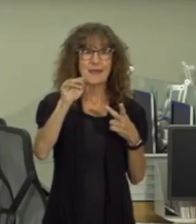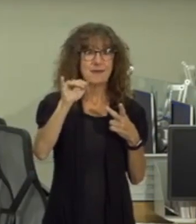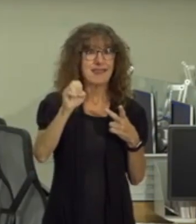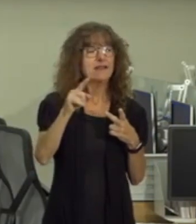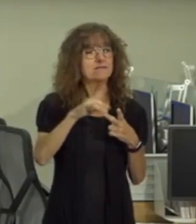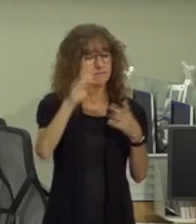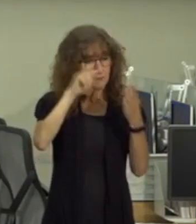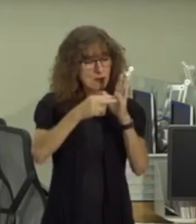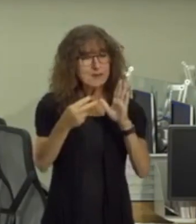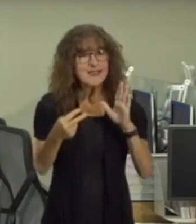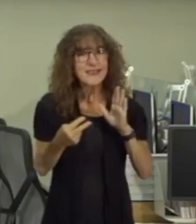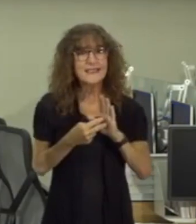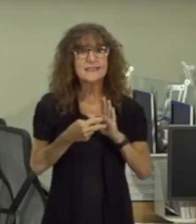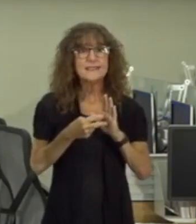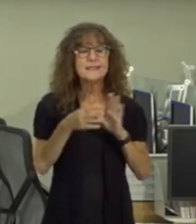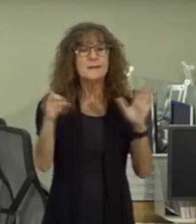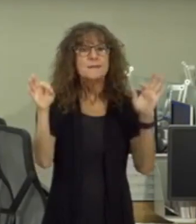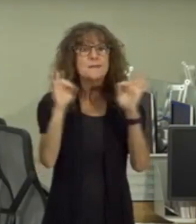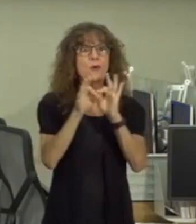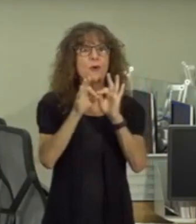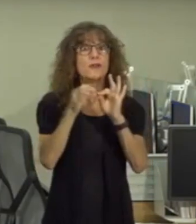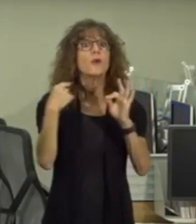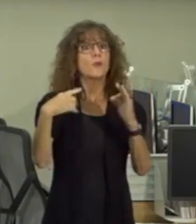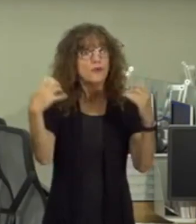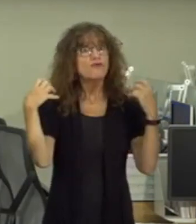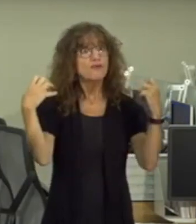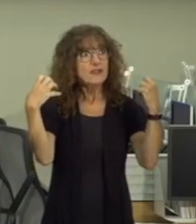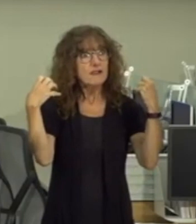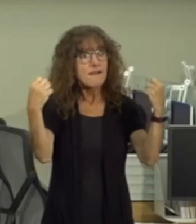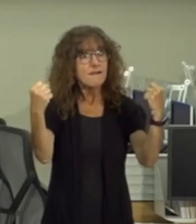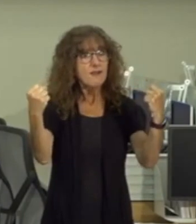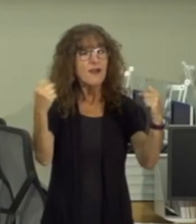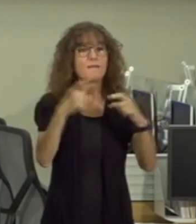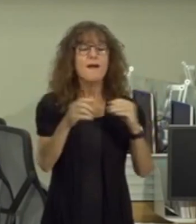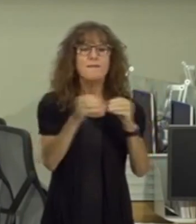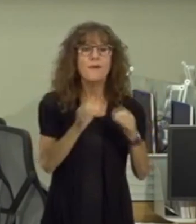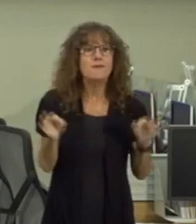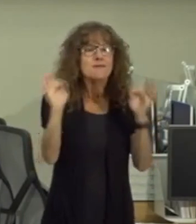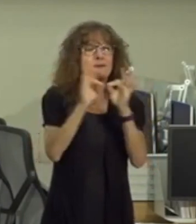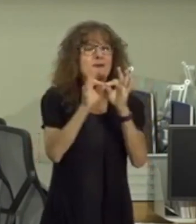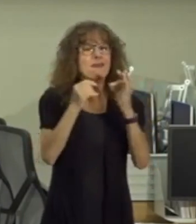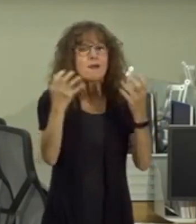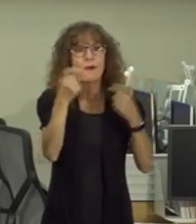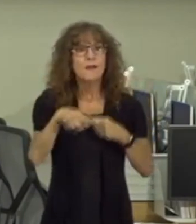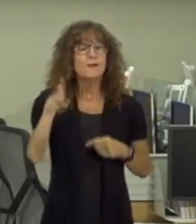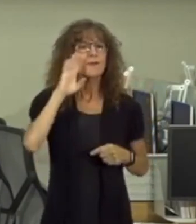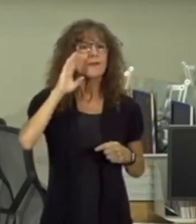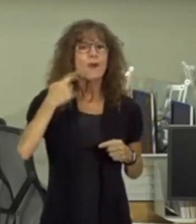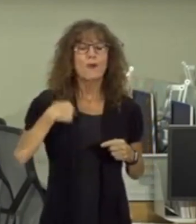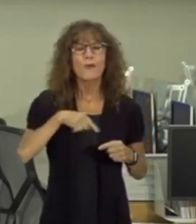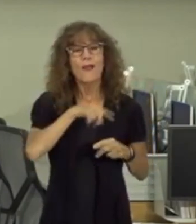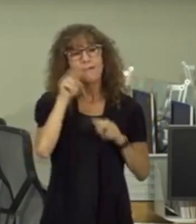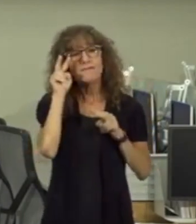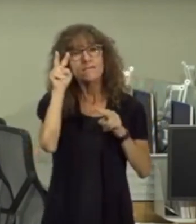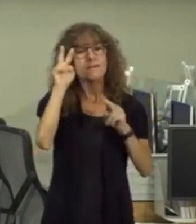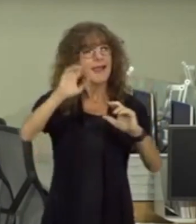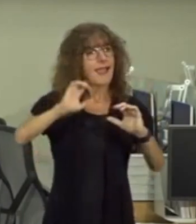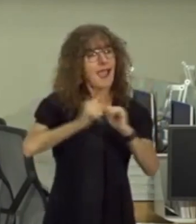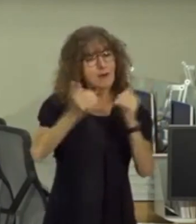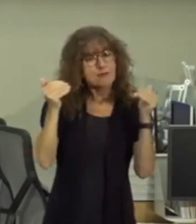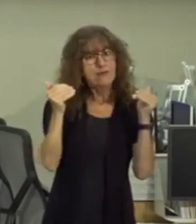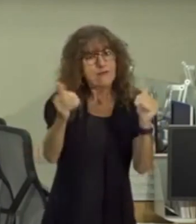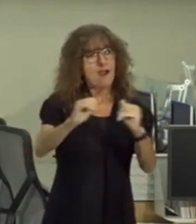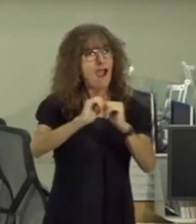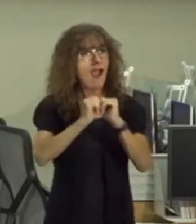intentional it is important that we recover but more importantly I want you to know that we have looked toward how do we move